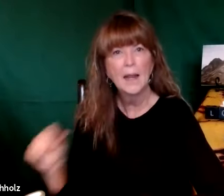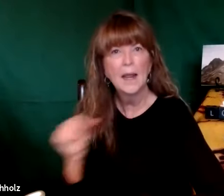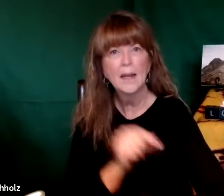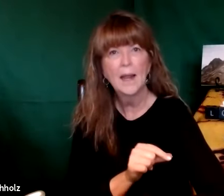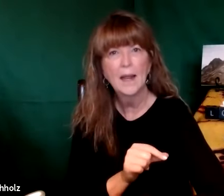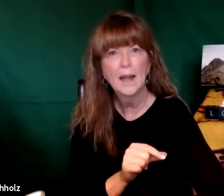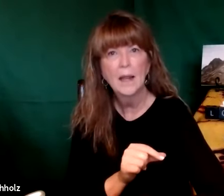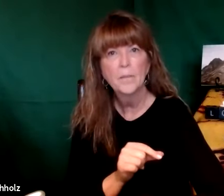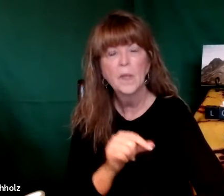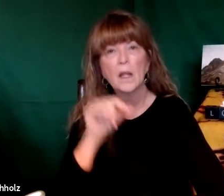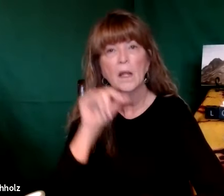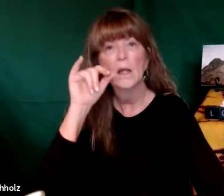it shows up repeatedly